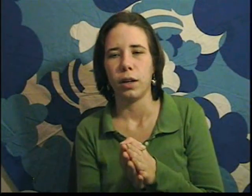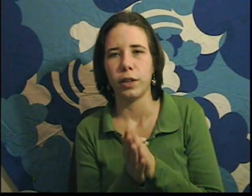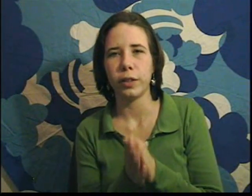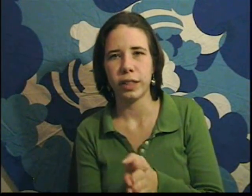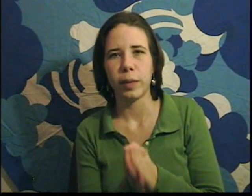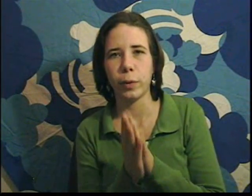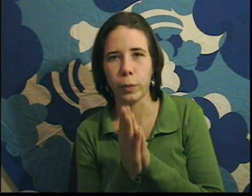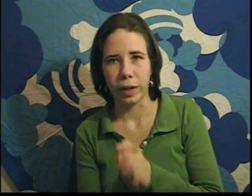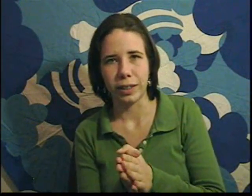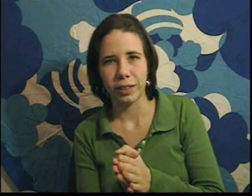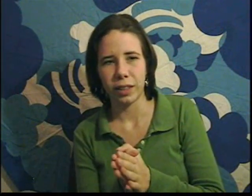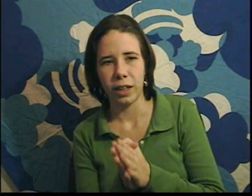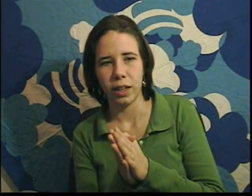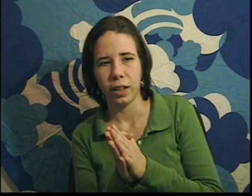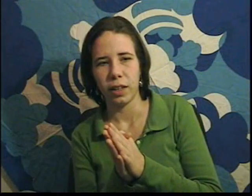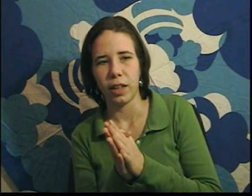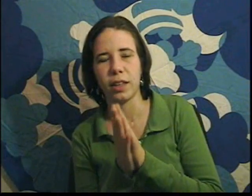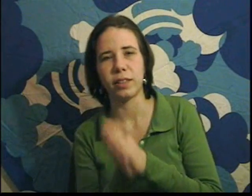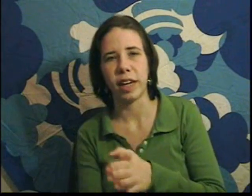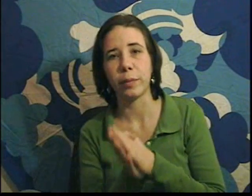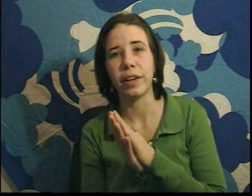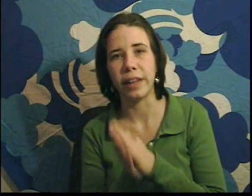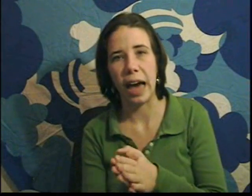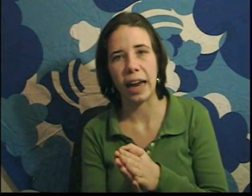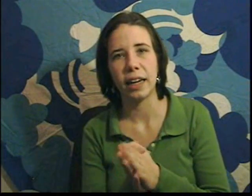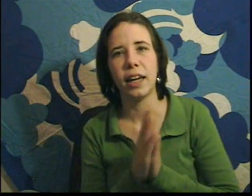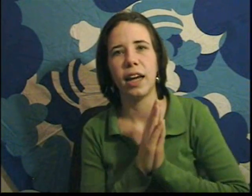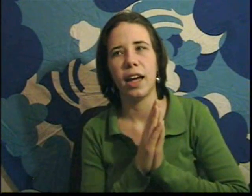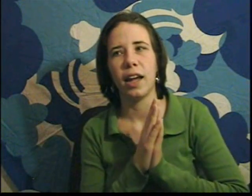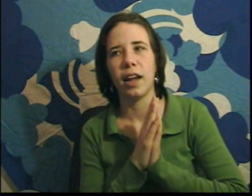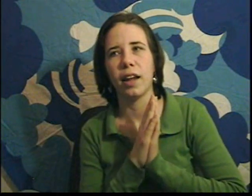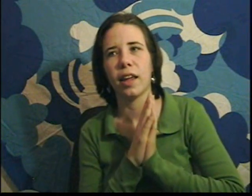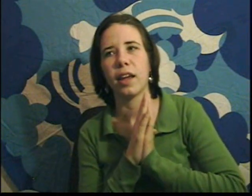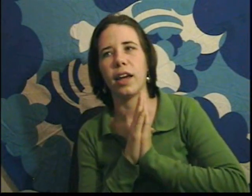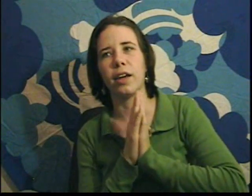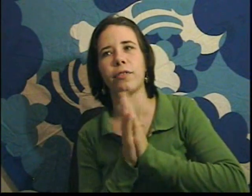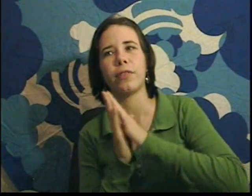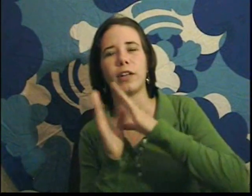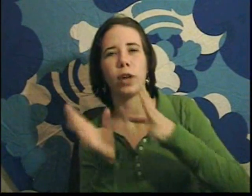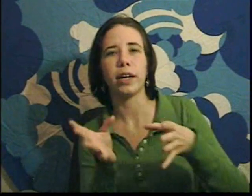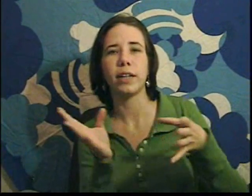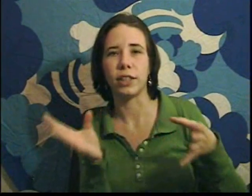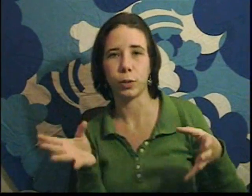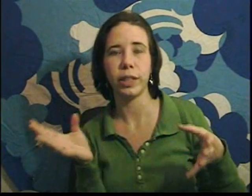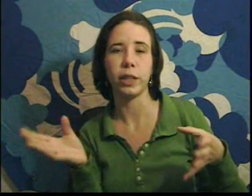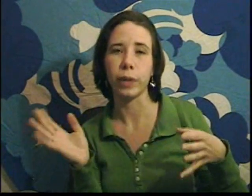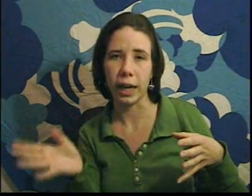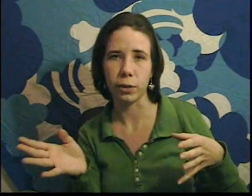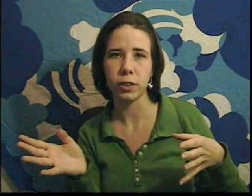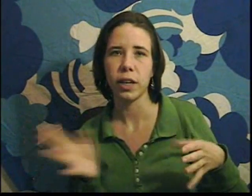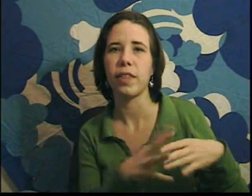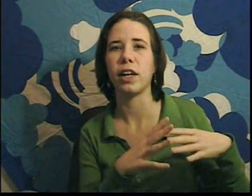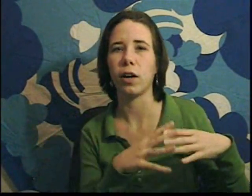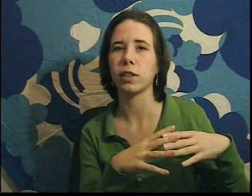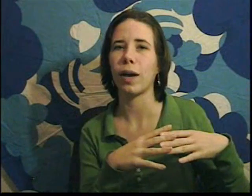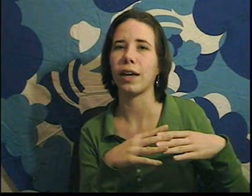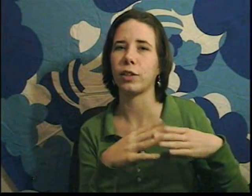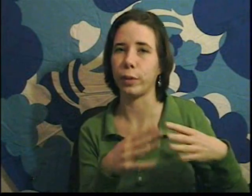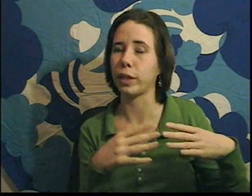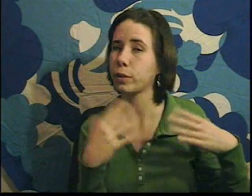Your example was the statement that if a triangle has three equal angles, then it also has three